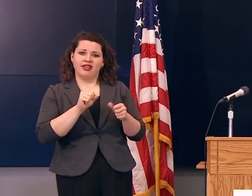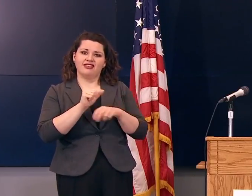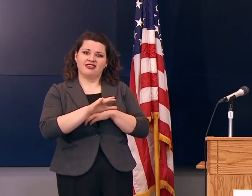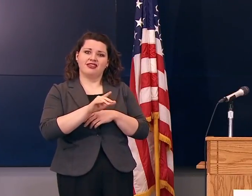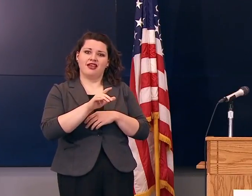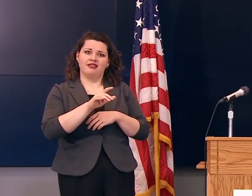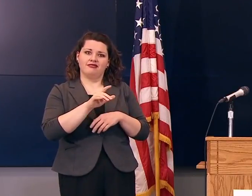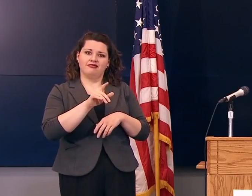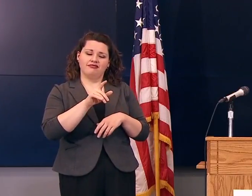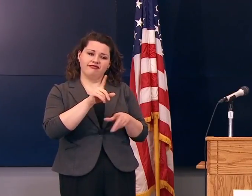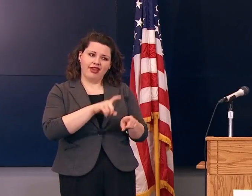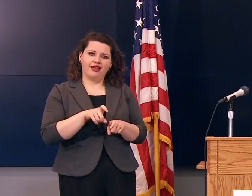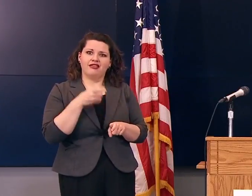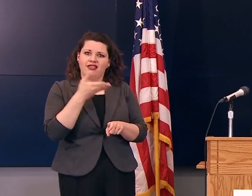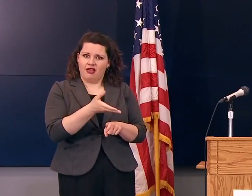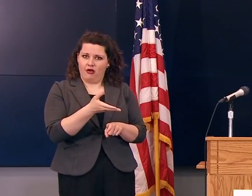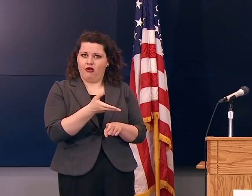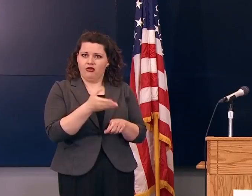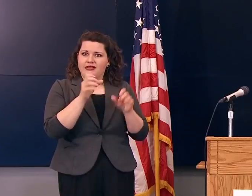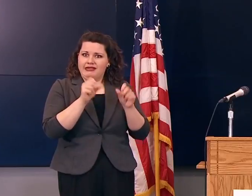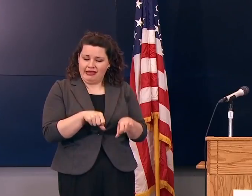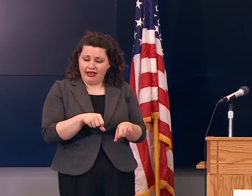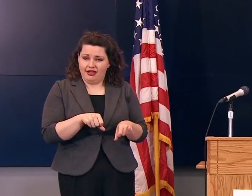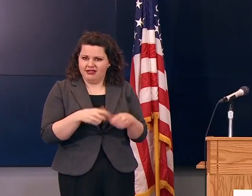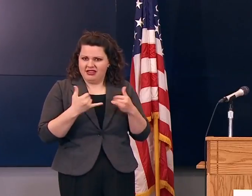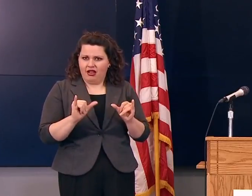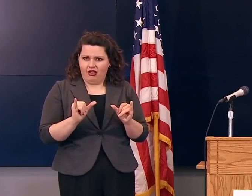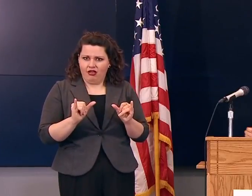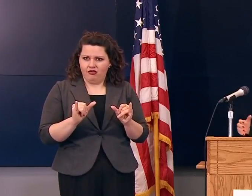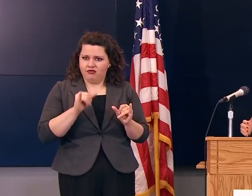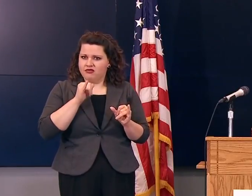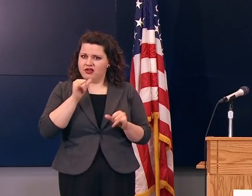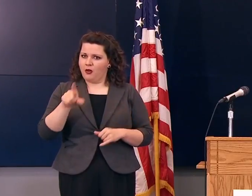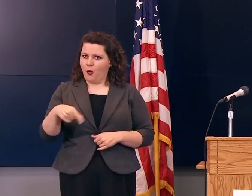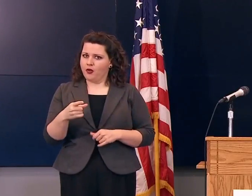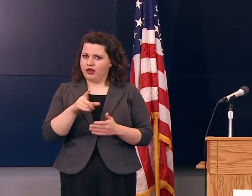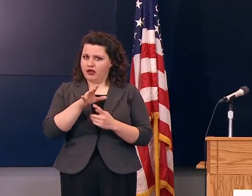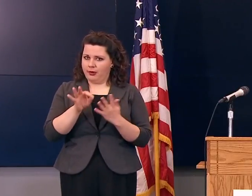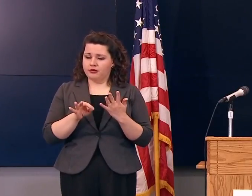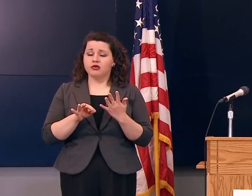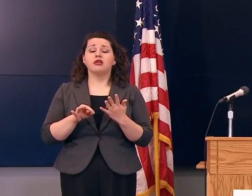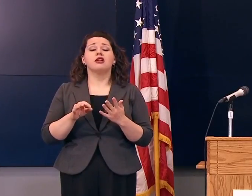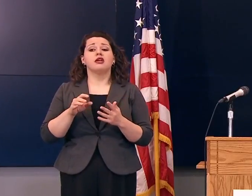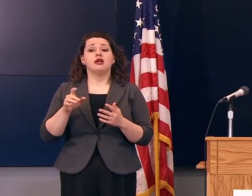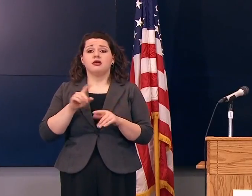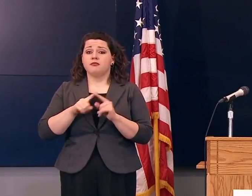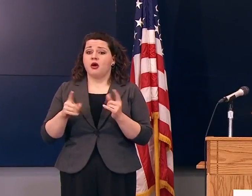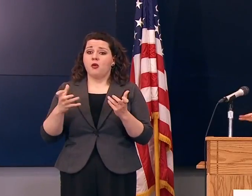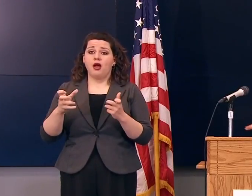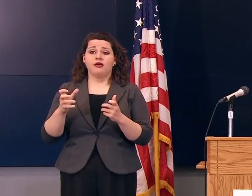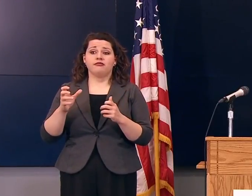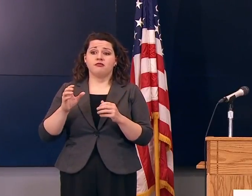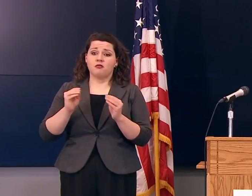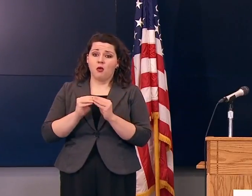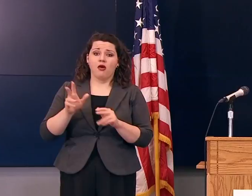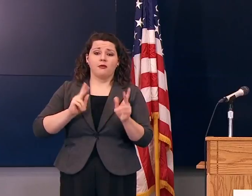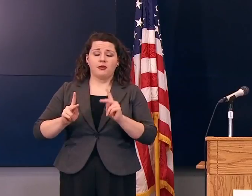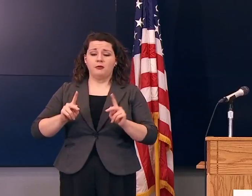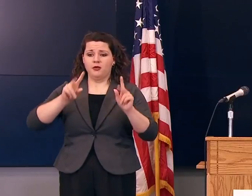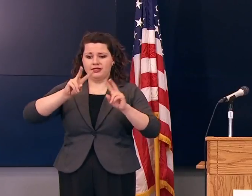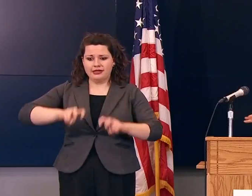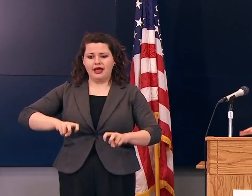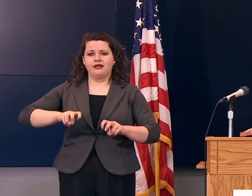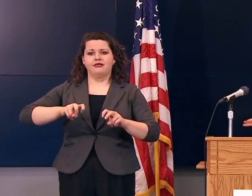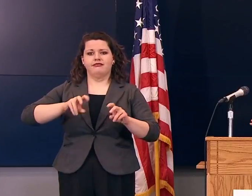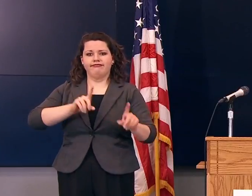to have access to testing capacity through that as well. But the more that we can get Iowans to go through the assessment process,